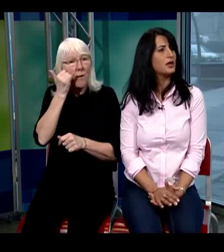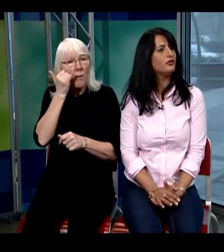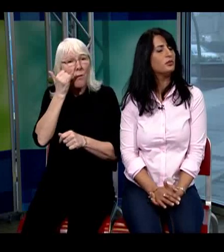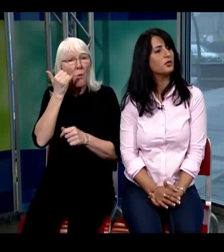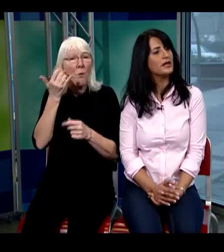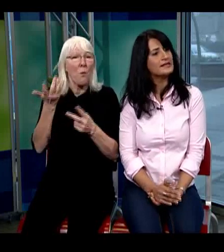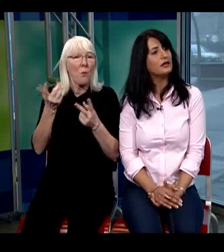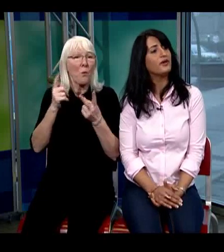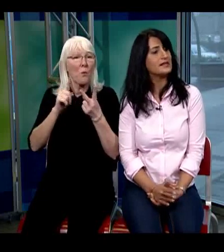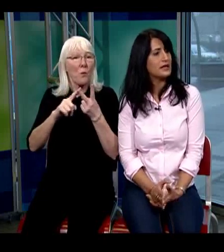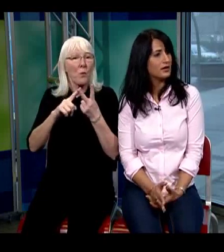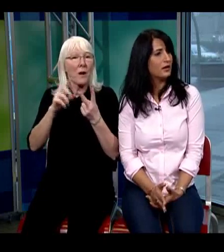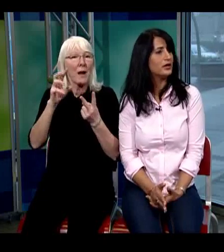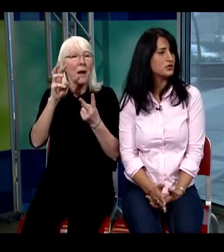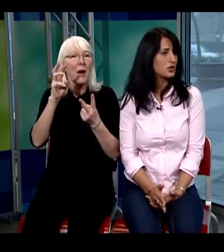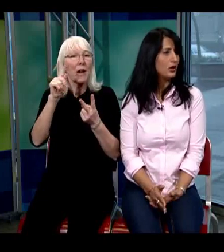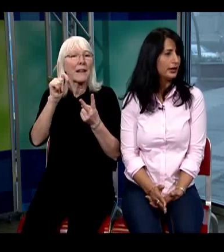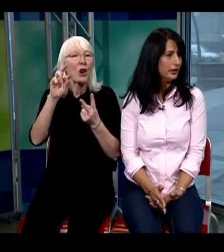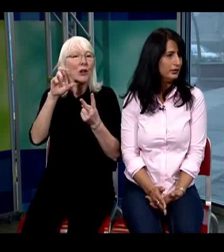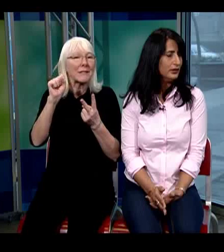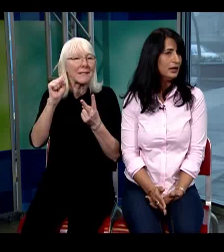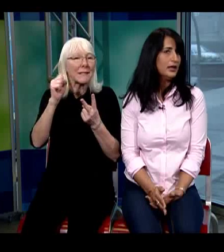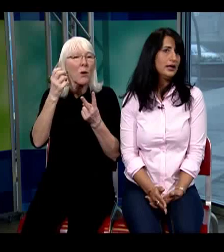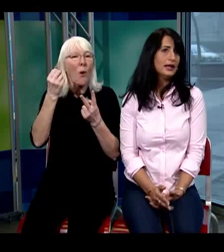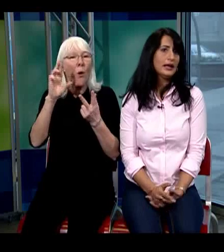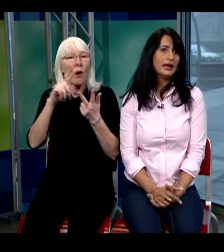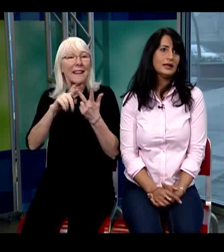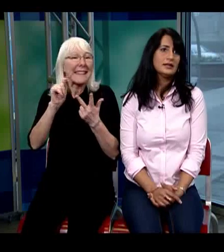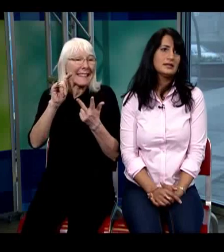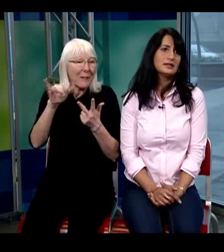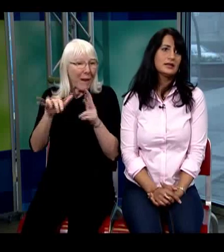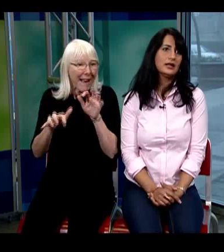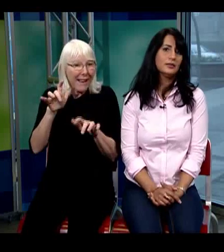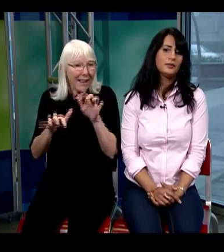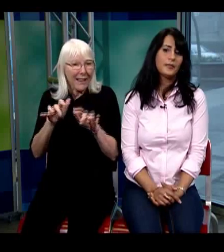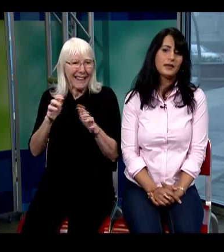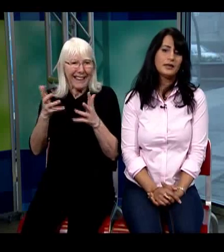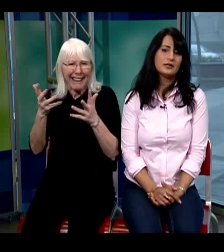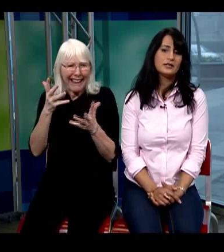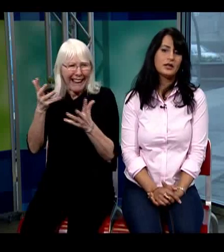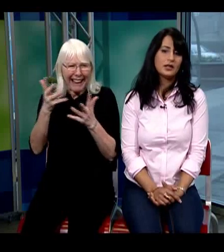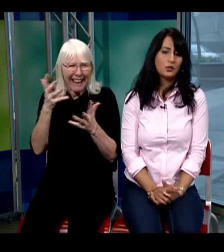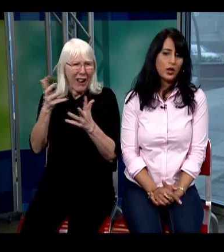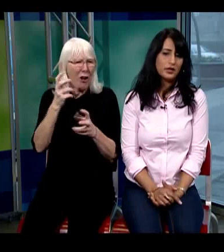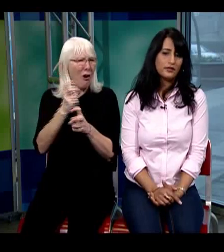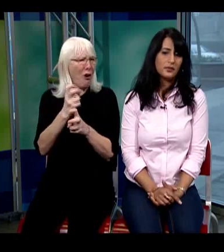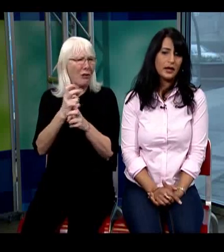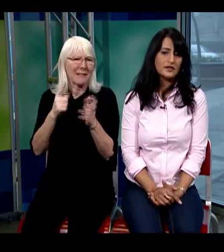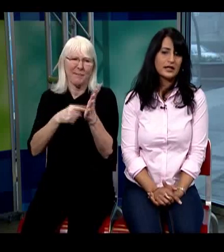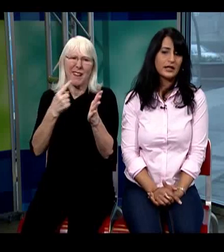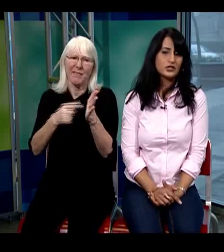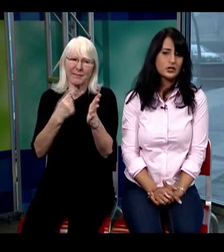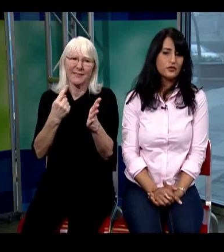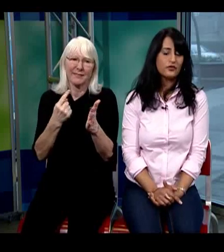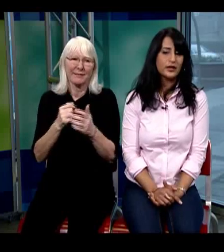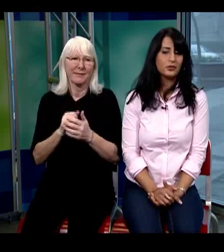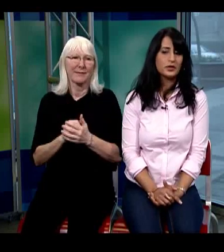well for both myself and say the client who's calling in and one of the barriers that I do find with